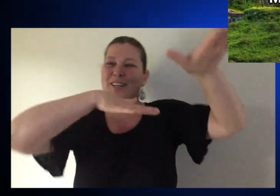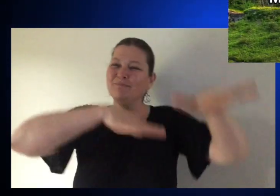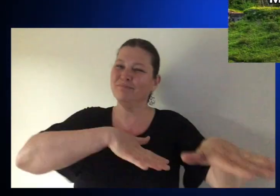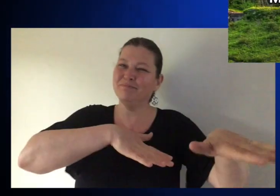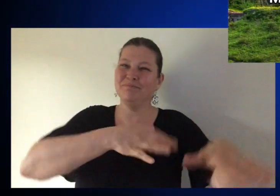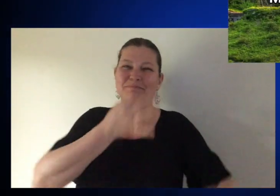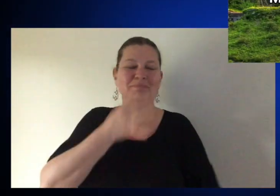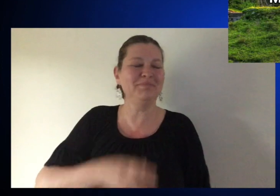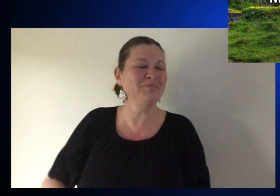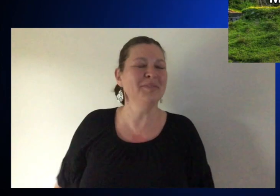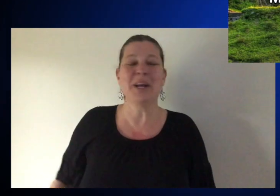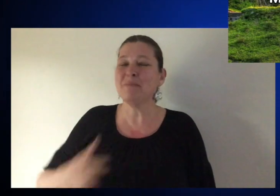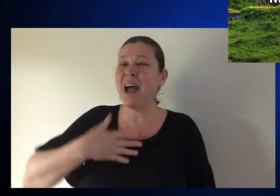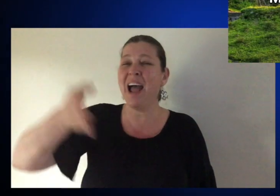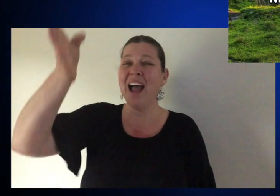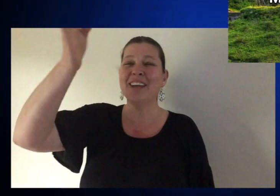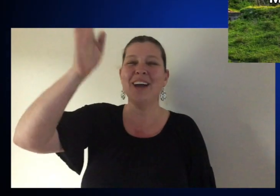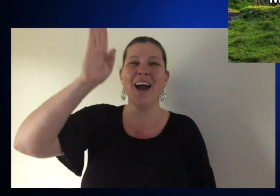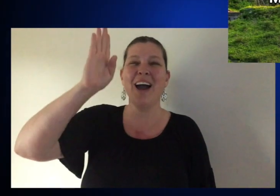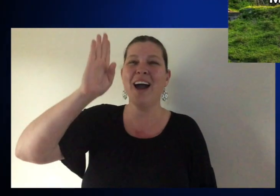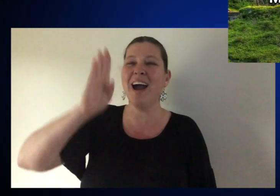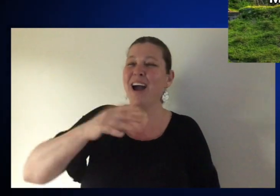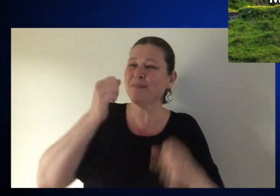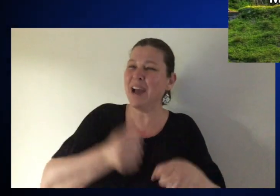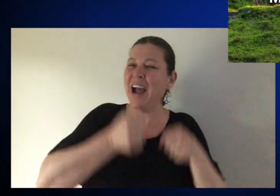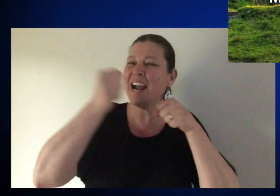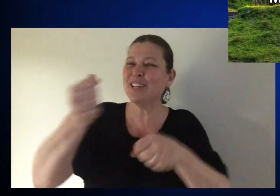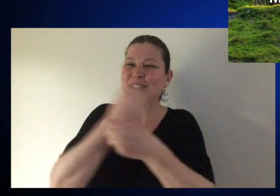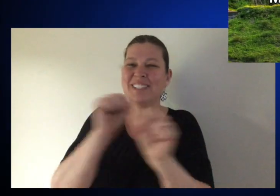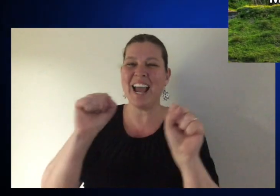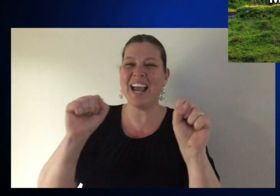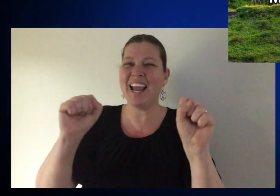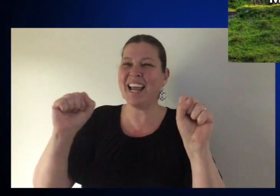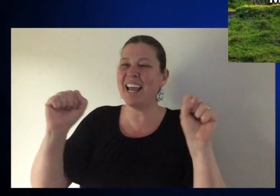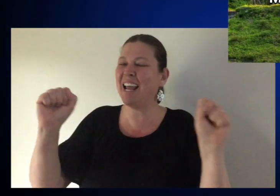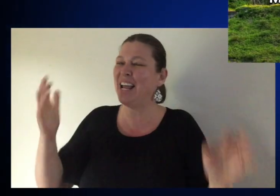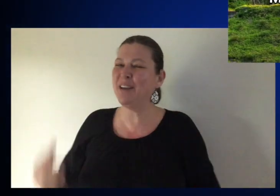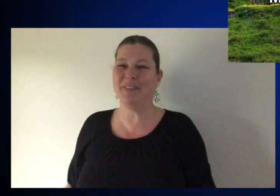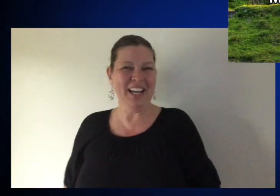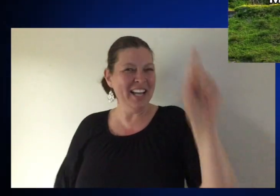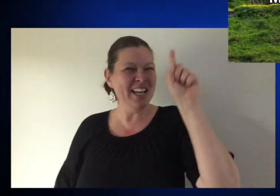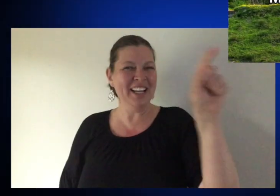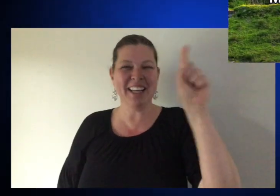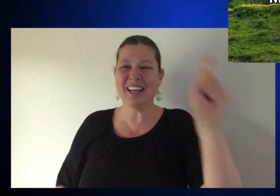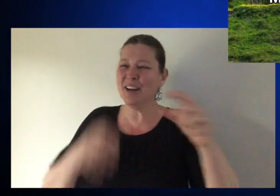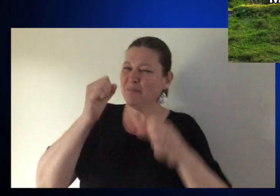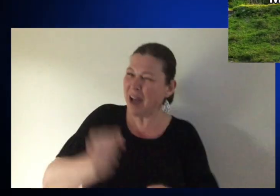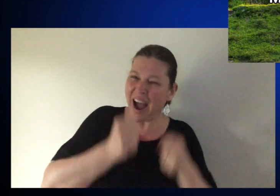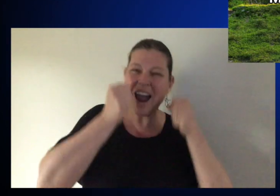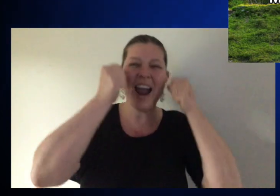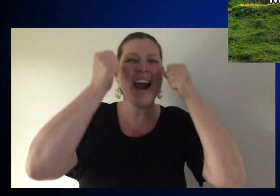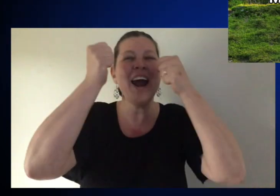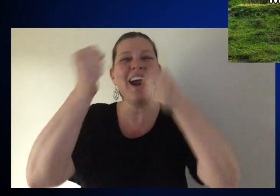the mountains My God is mighty to save He is mighty